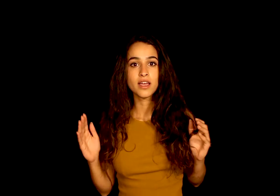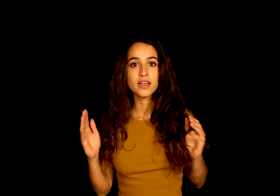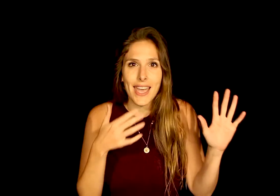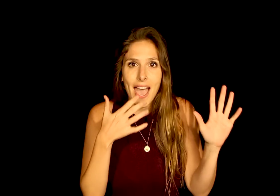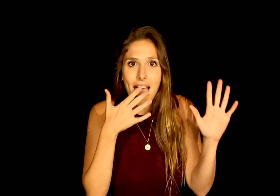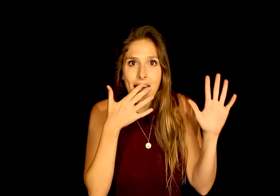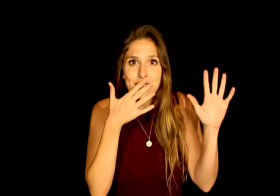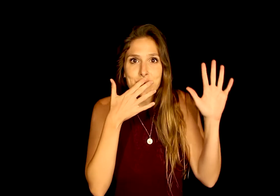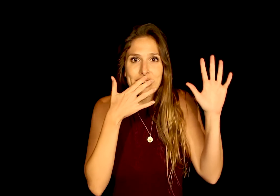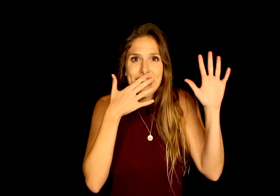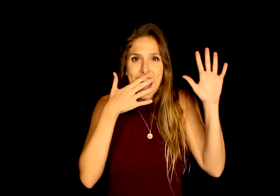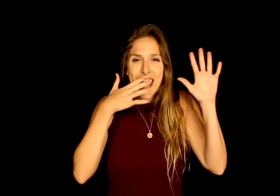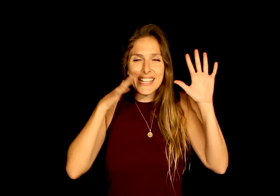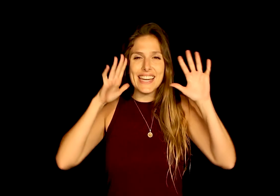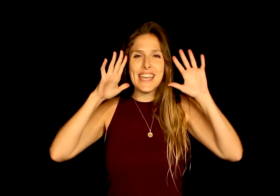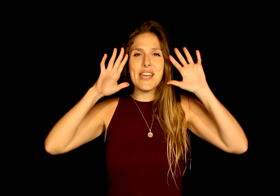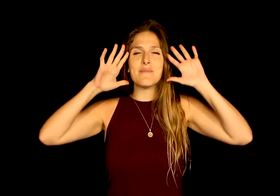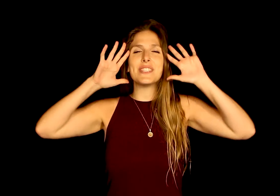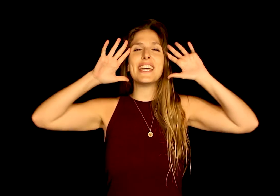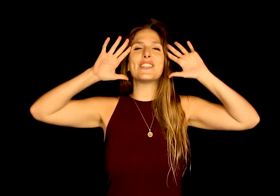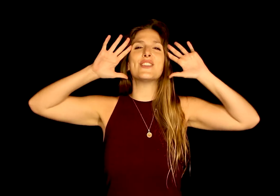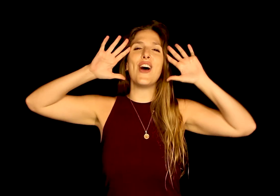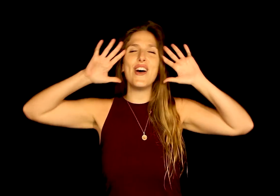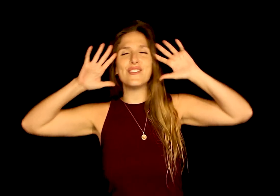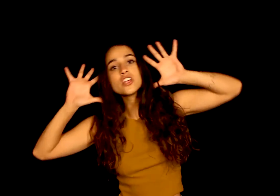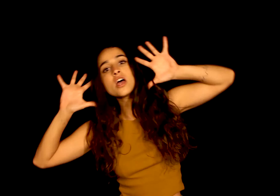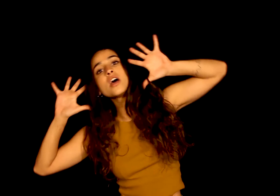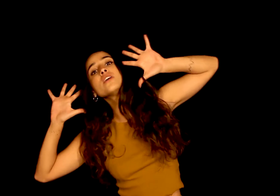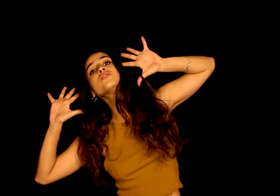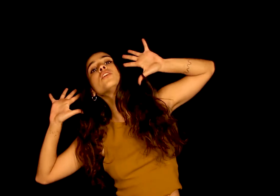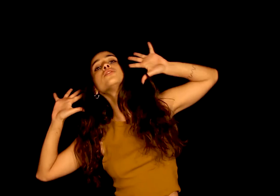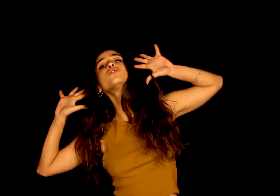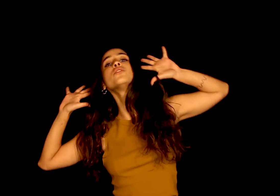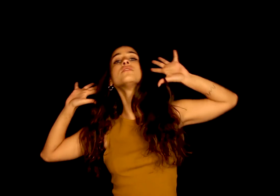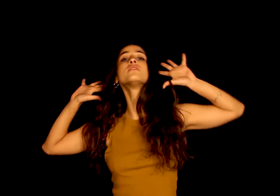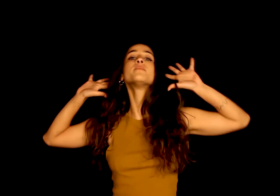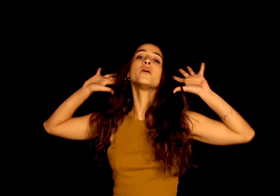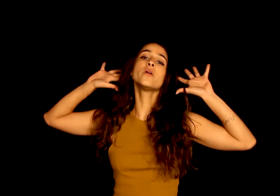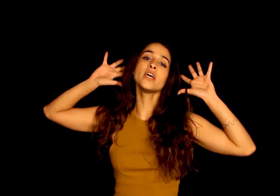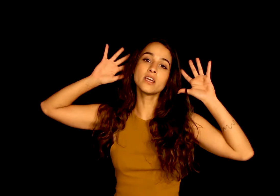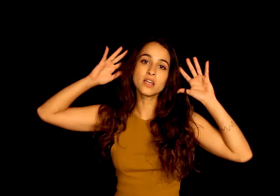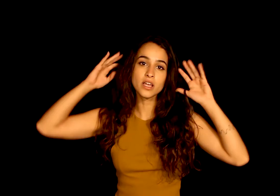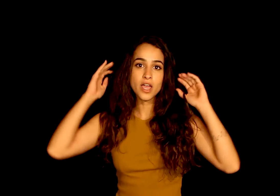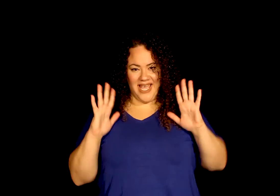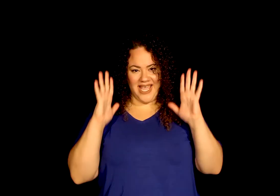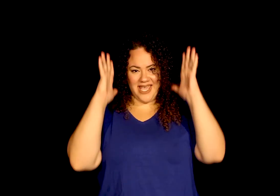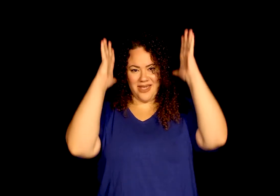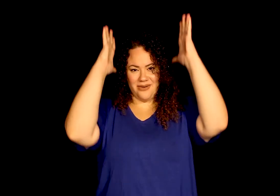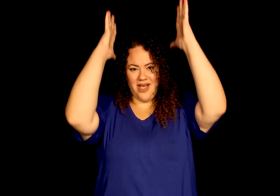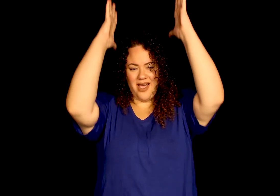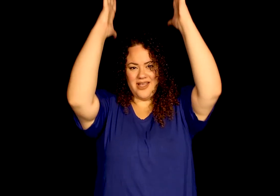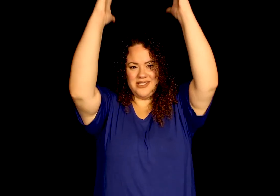Gasping at glimpses of gentle, true spirit He runs,